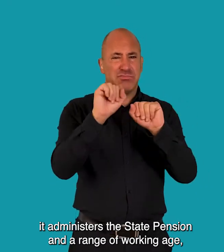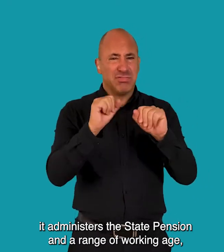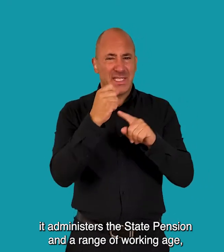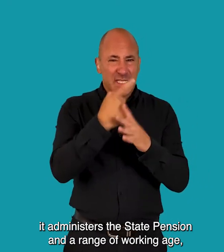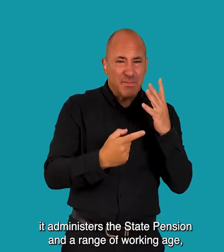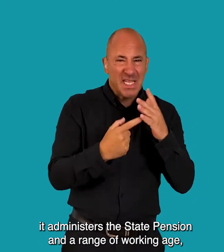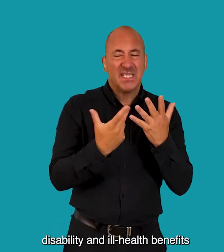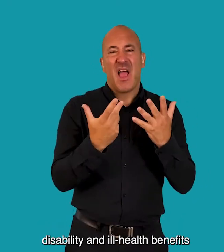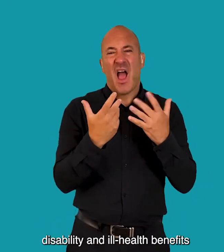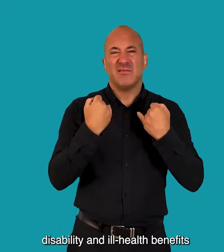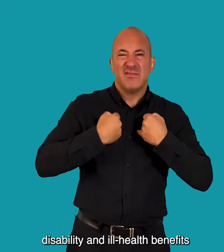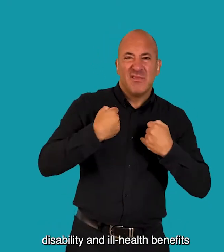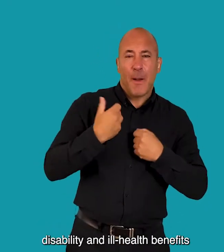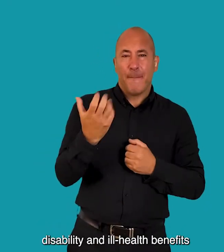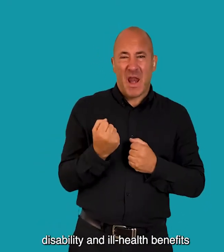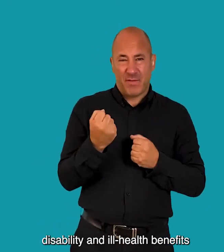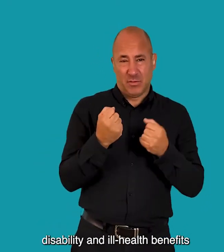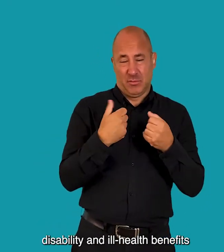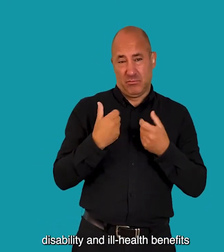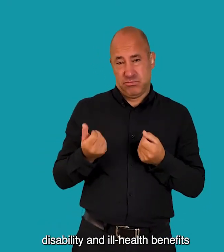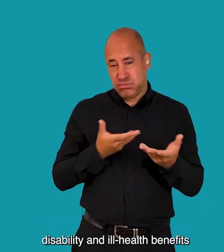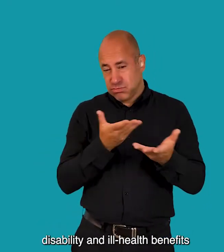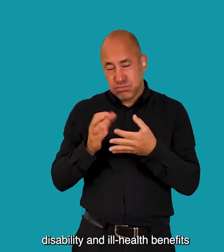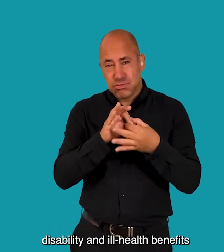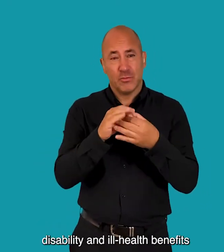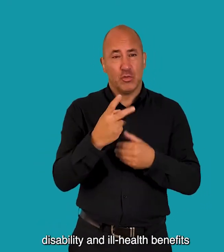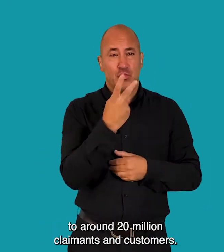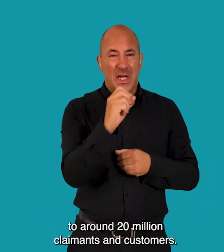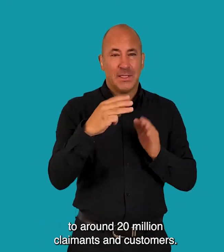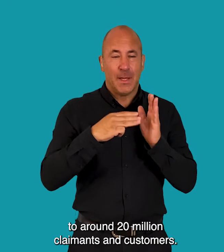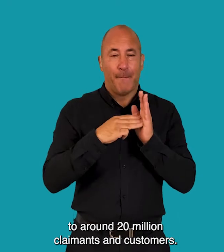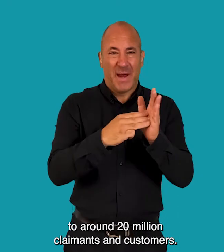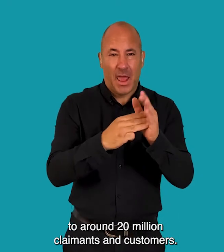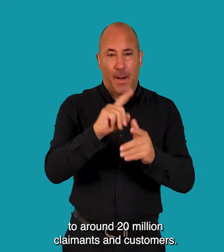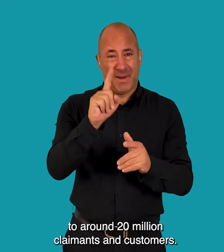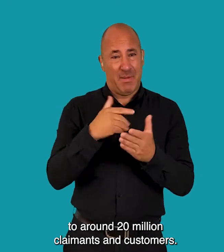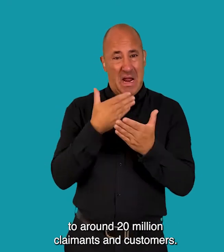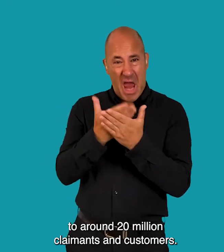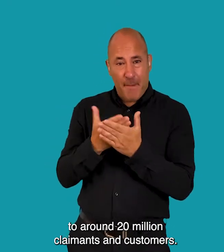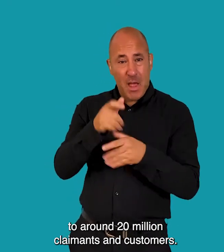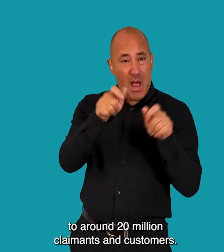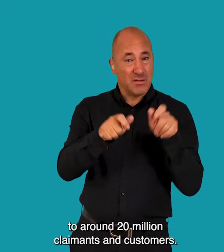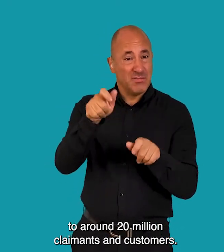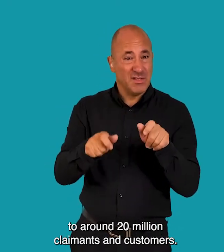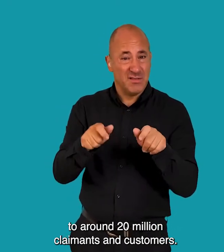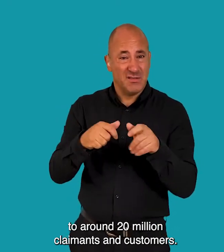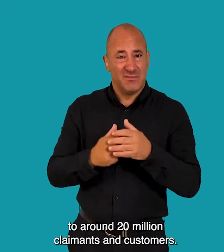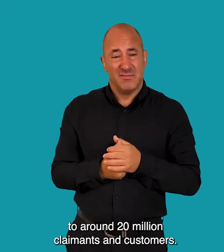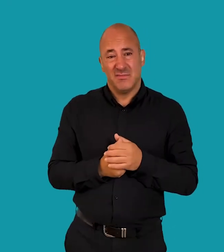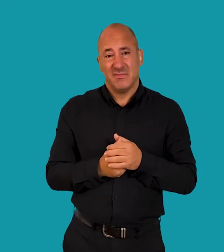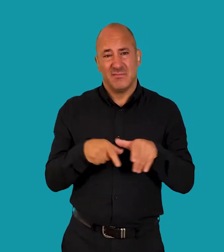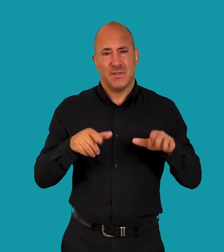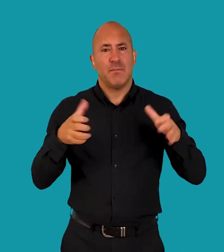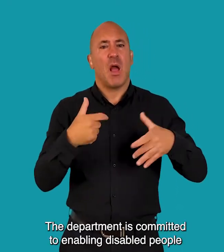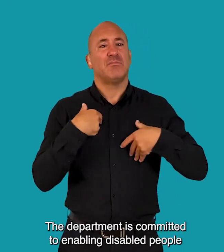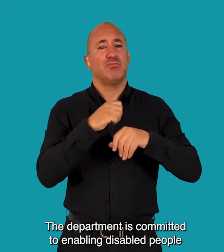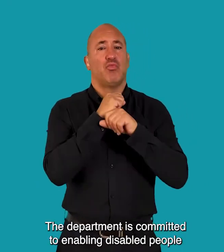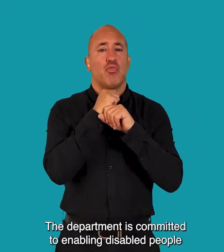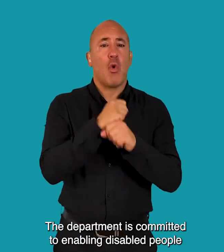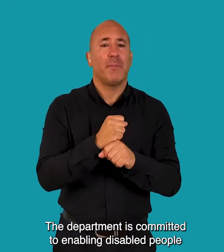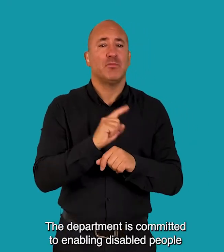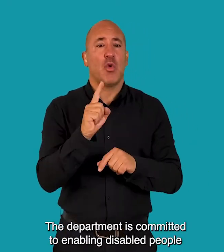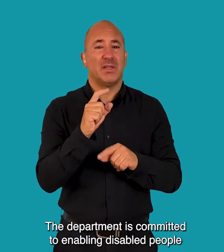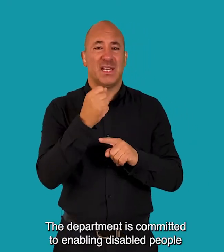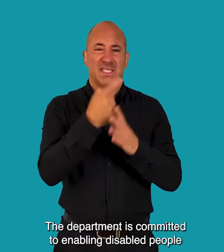of working age, disability and ill health benefits to around 20 million claimants and customers The